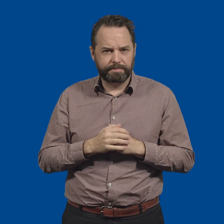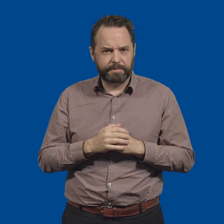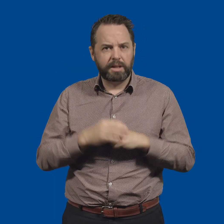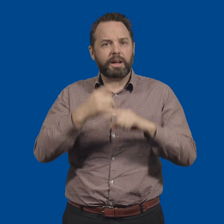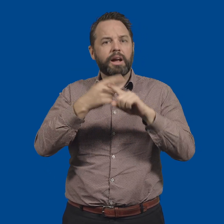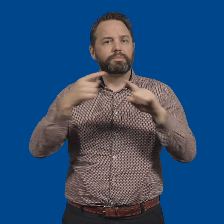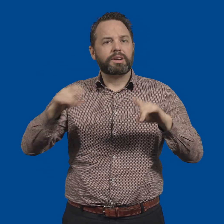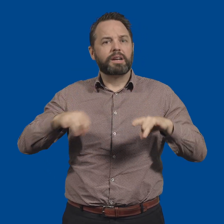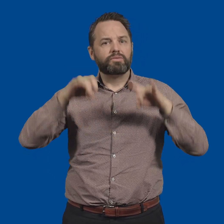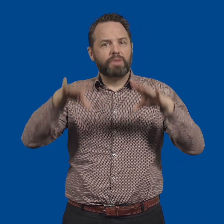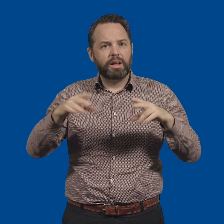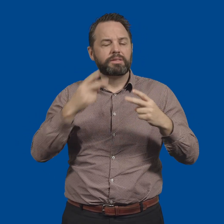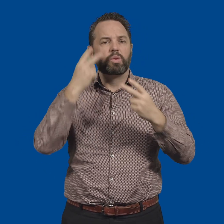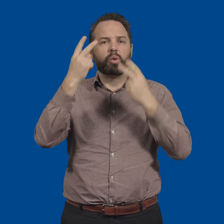Australia is looking for a new CEO.